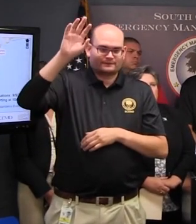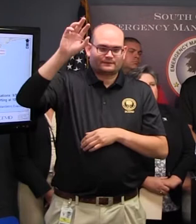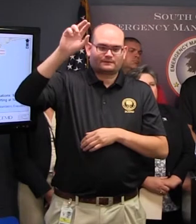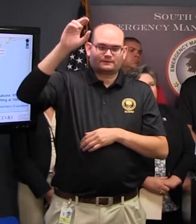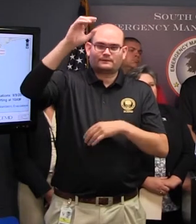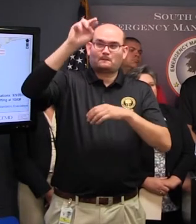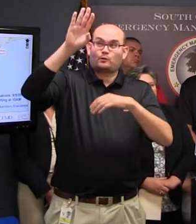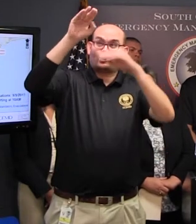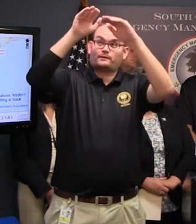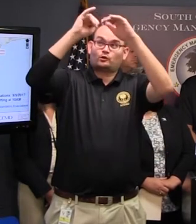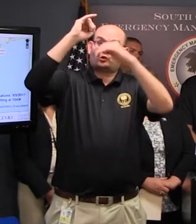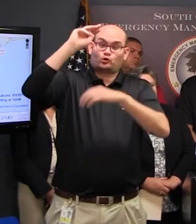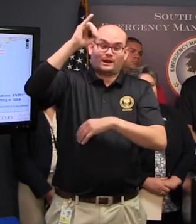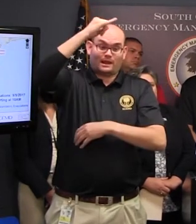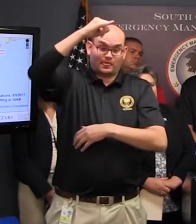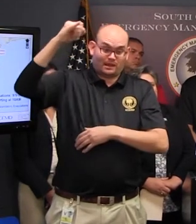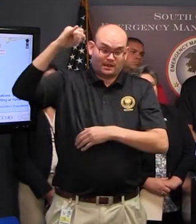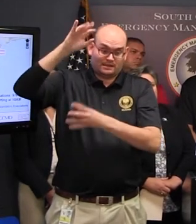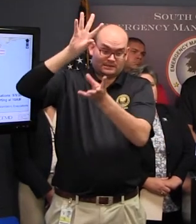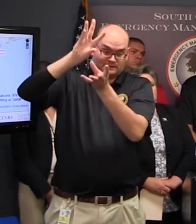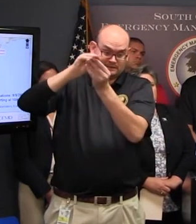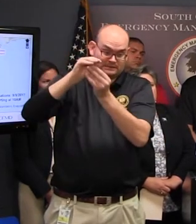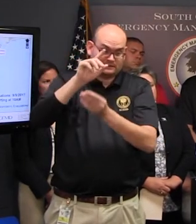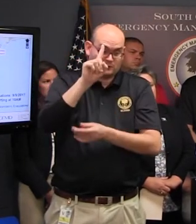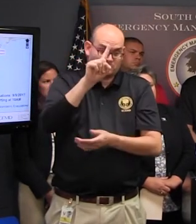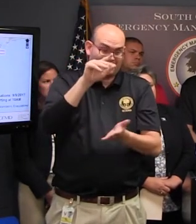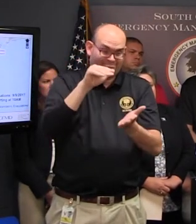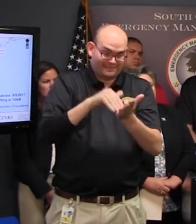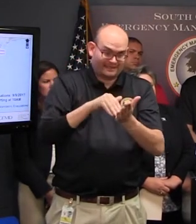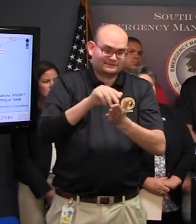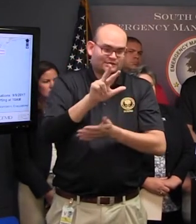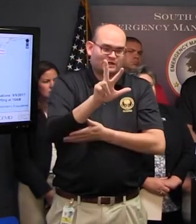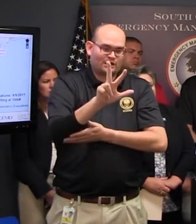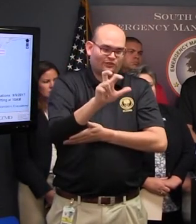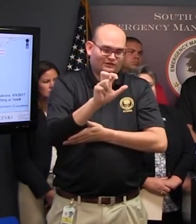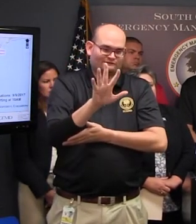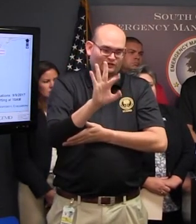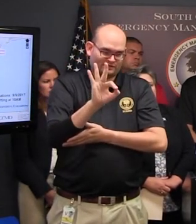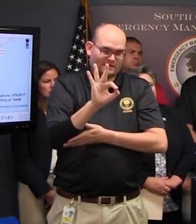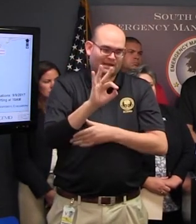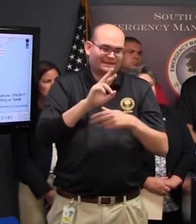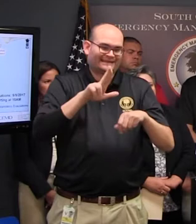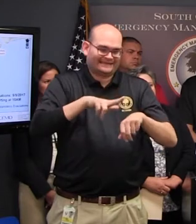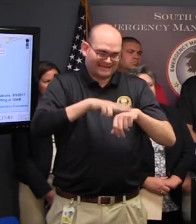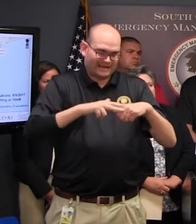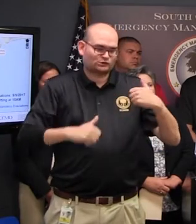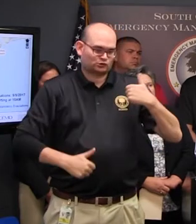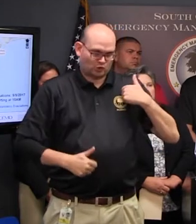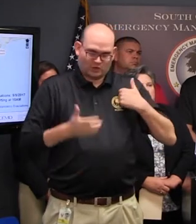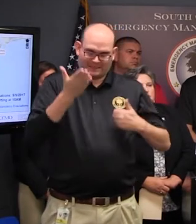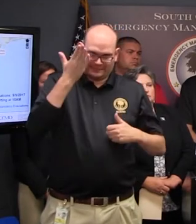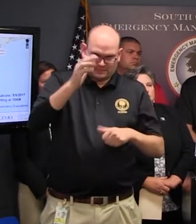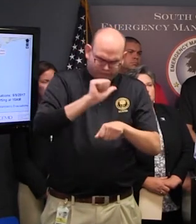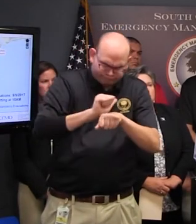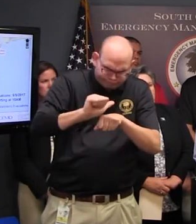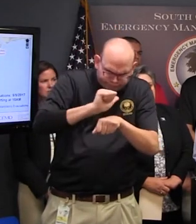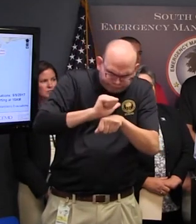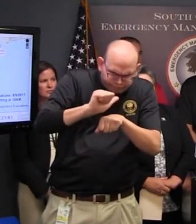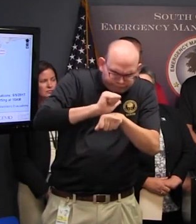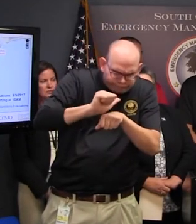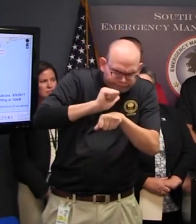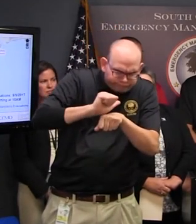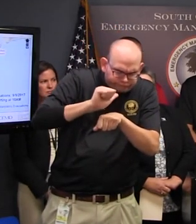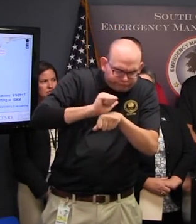,349 National Guardsmen on duty 1,696 troopers and